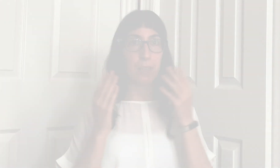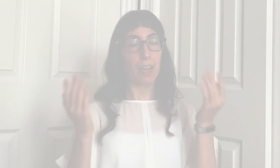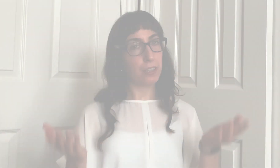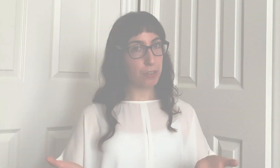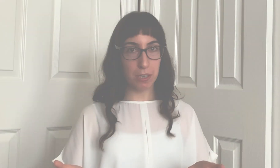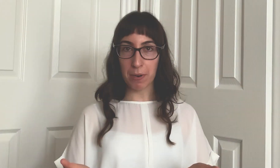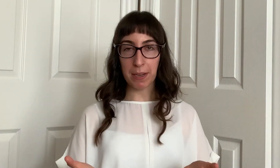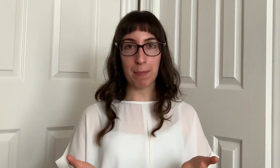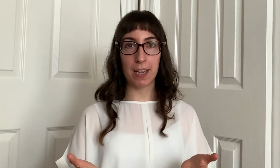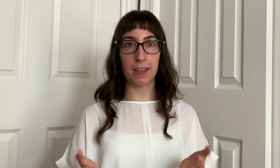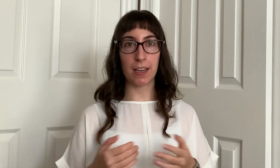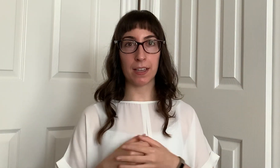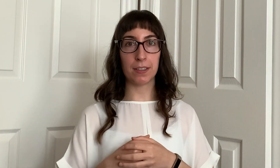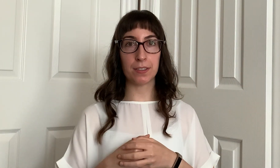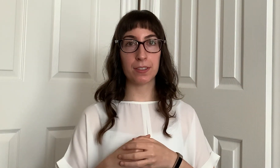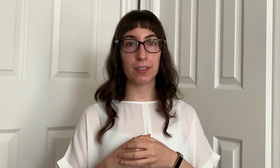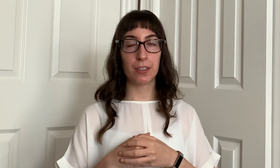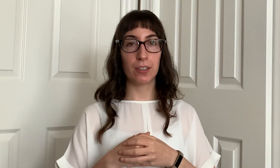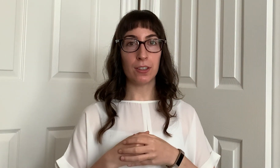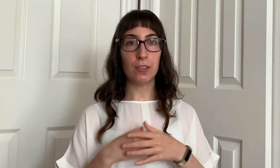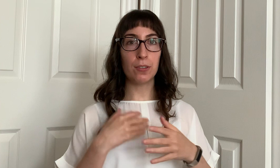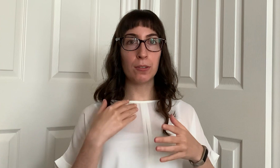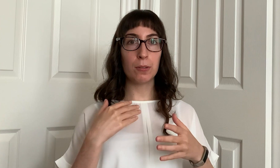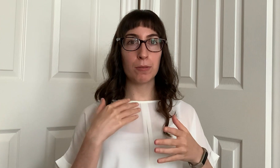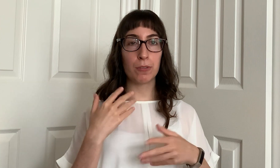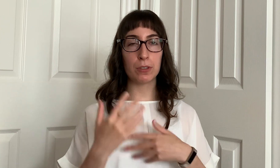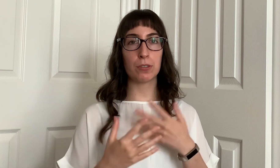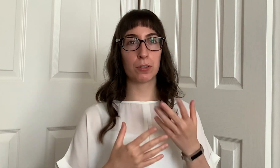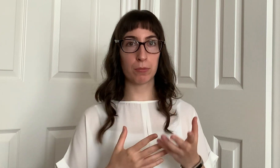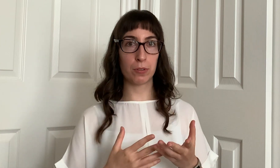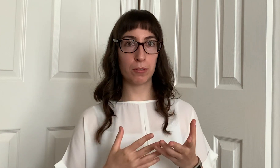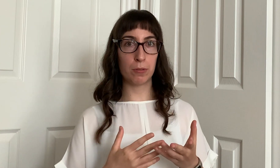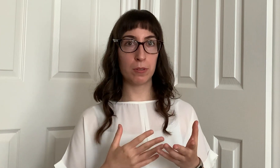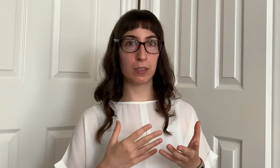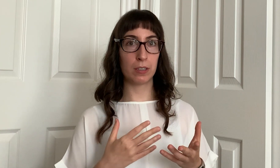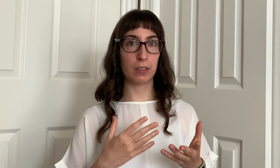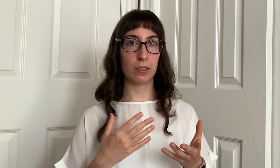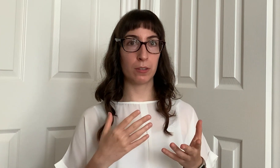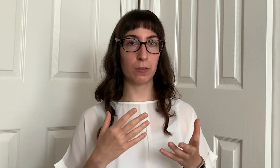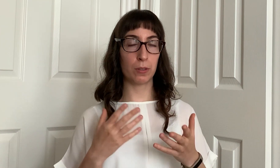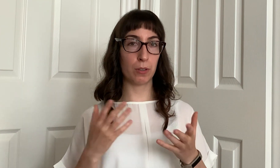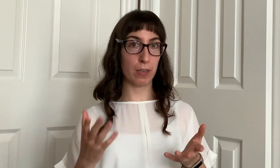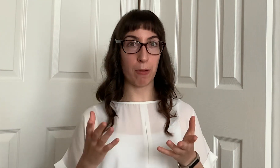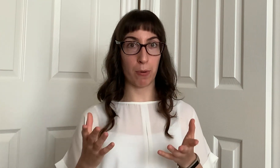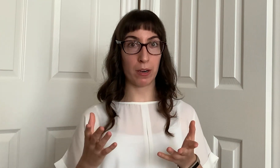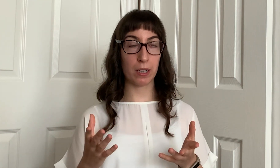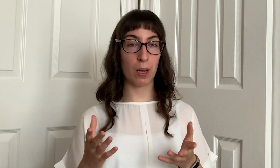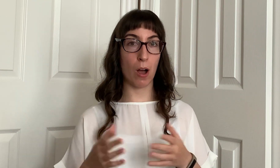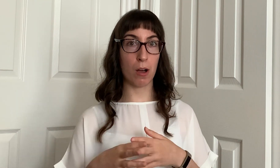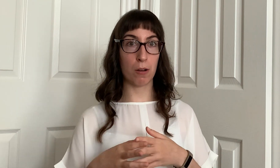I usually recommend is you filter through your network of